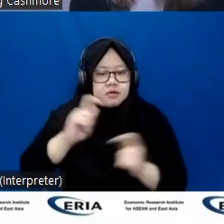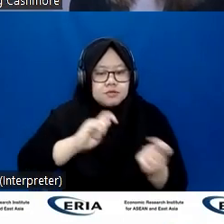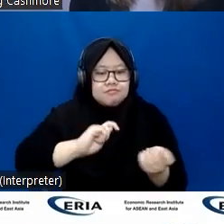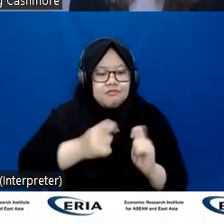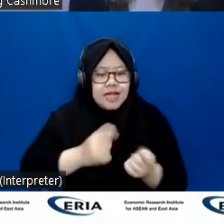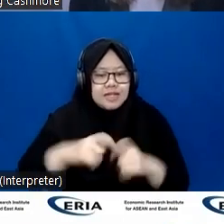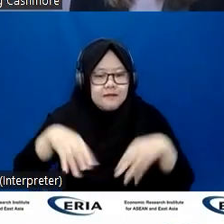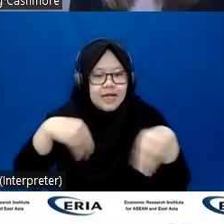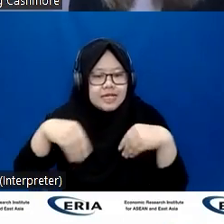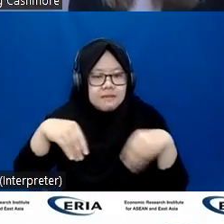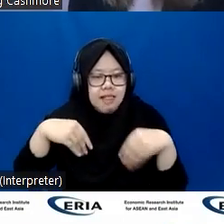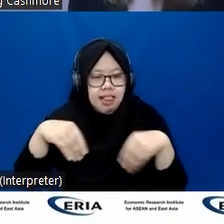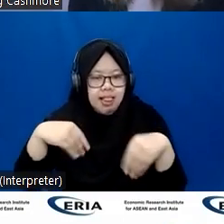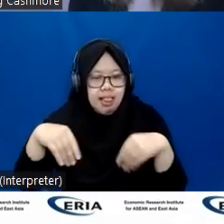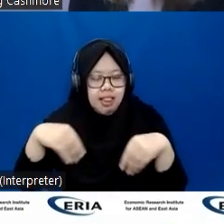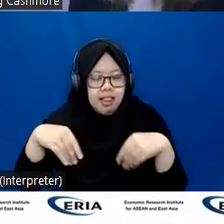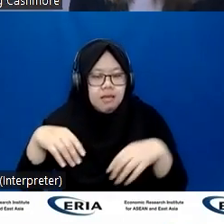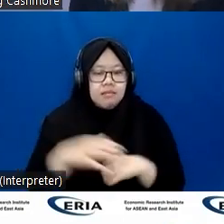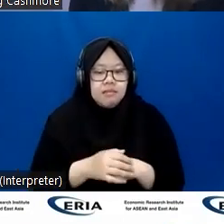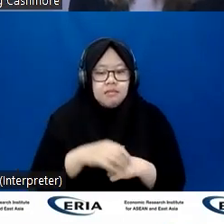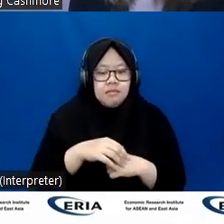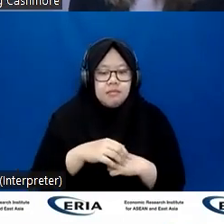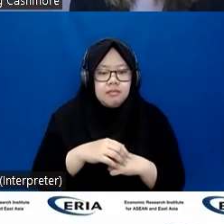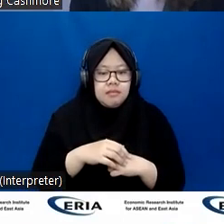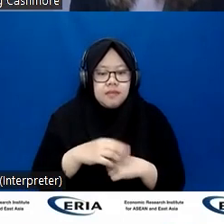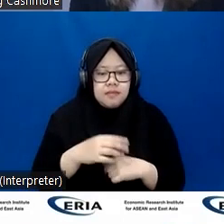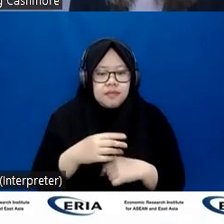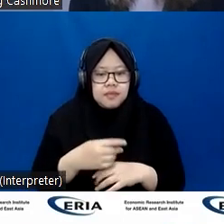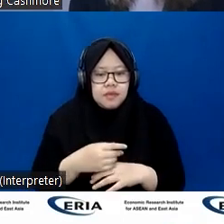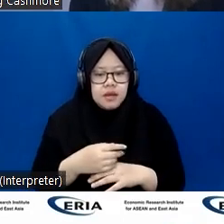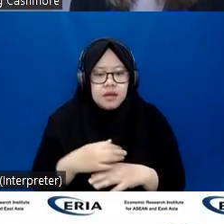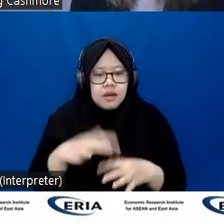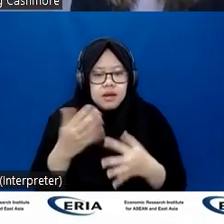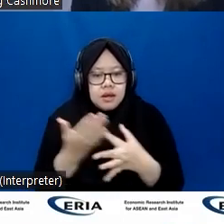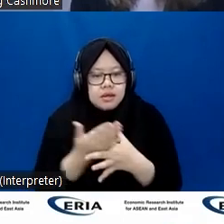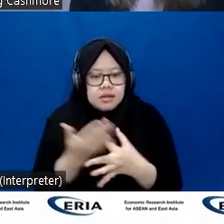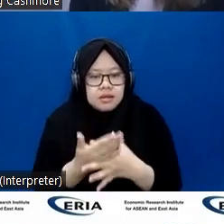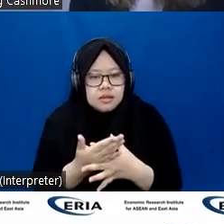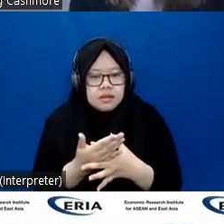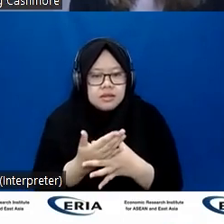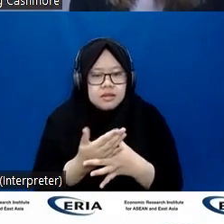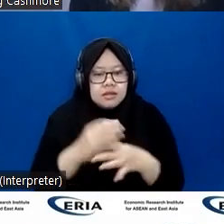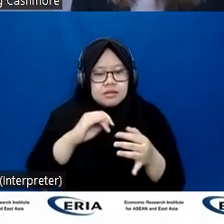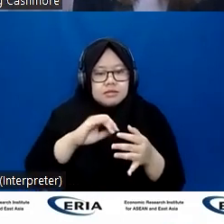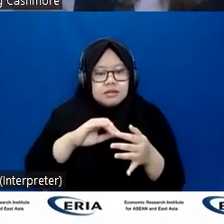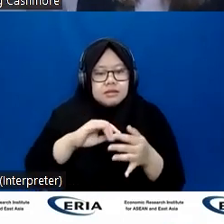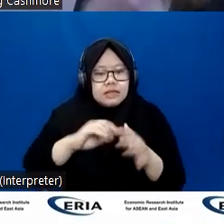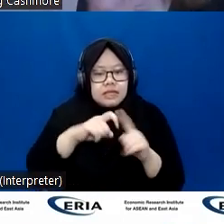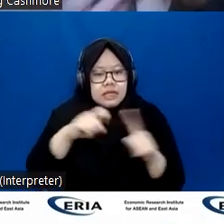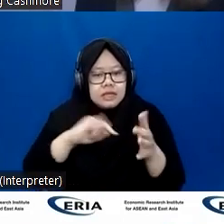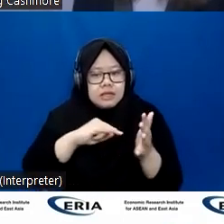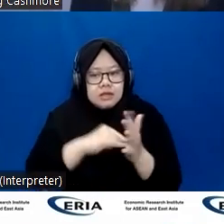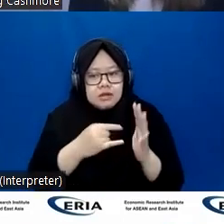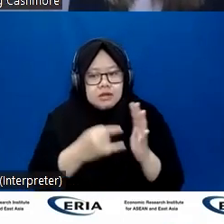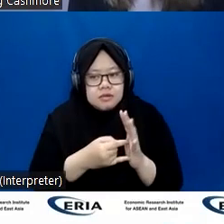especially with digital meeting tools that had accessibility features, such as open captioning. And I think, you know, we're seeing